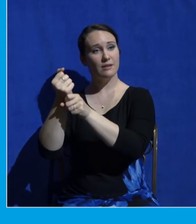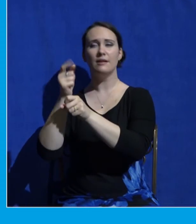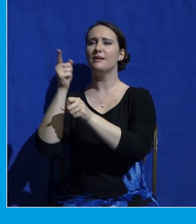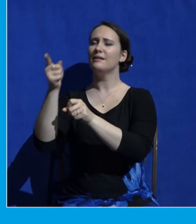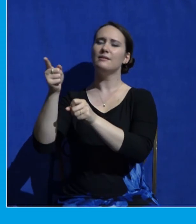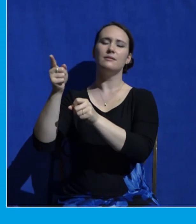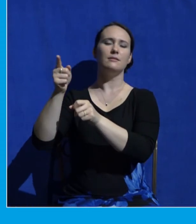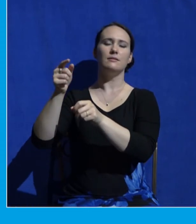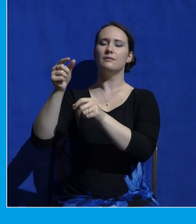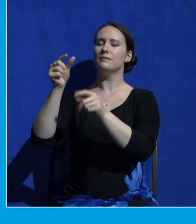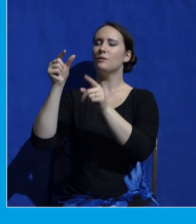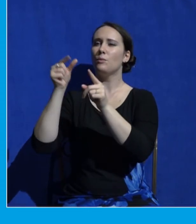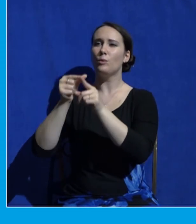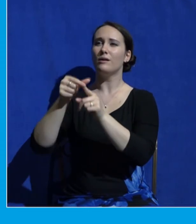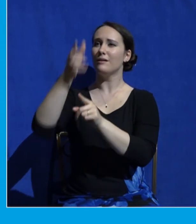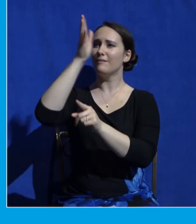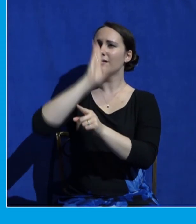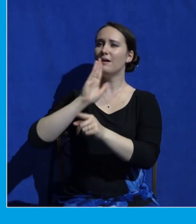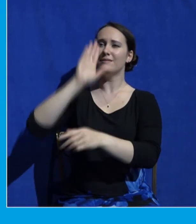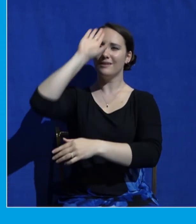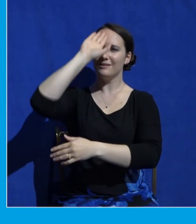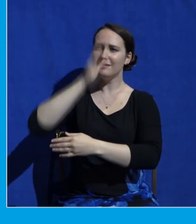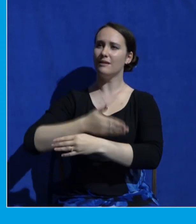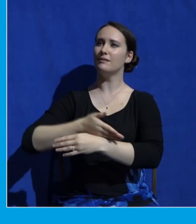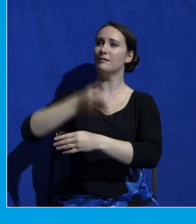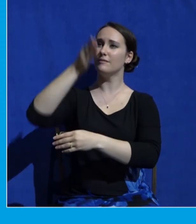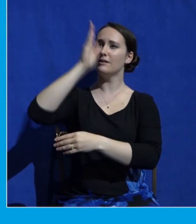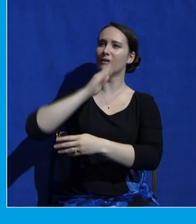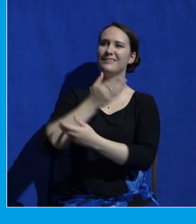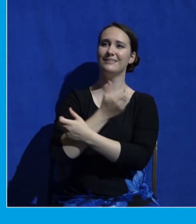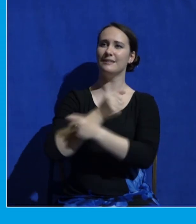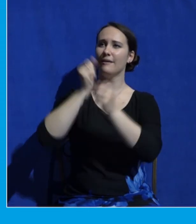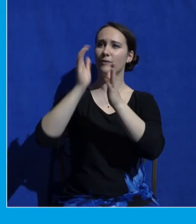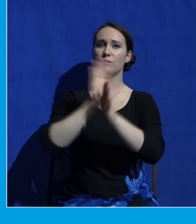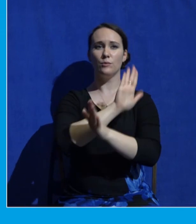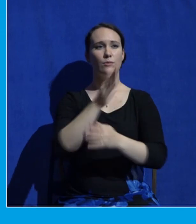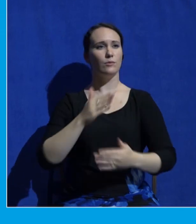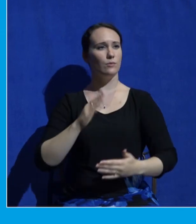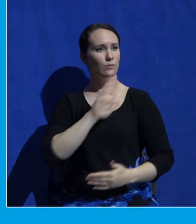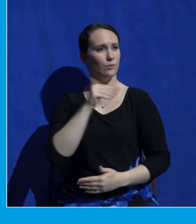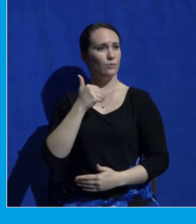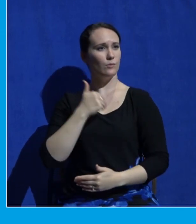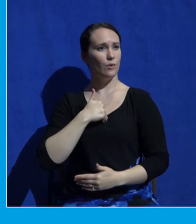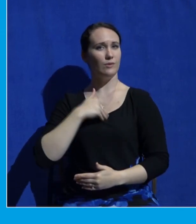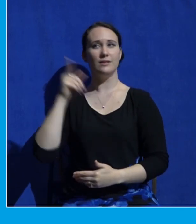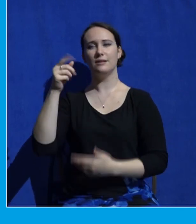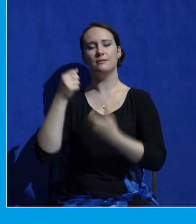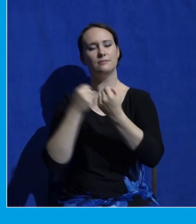God the savior of your soul the sustainer in your suffering